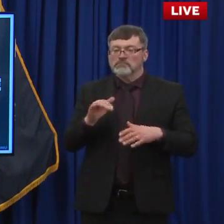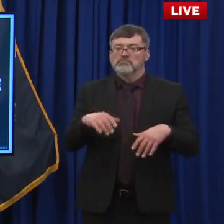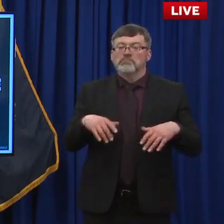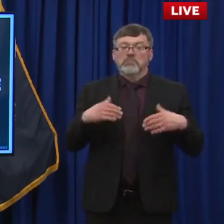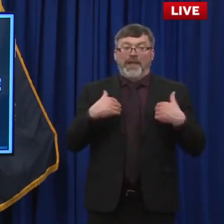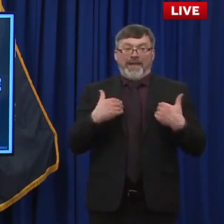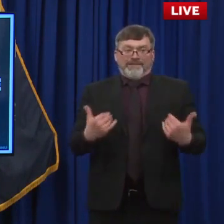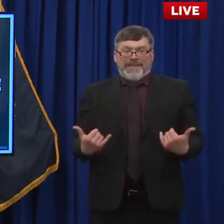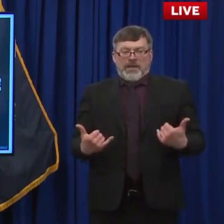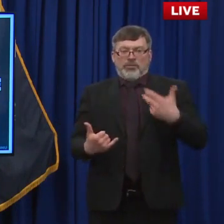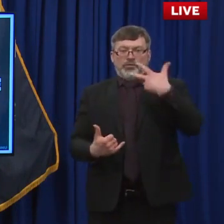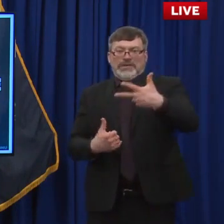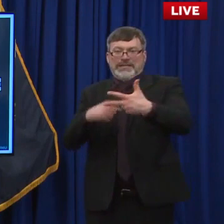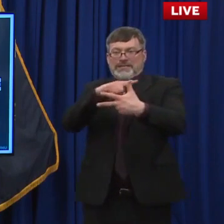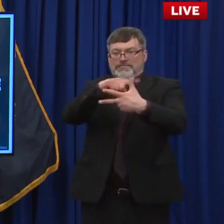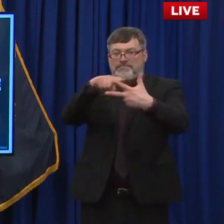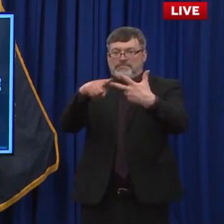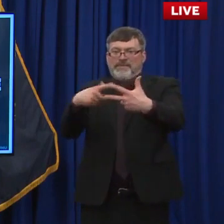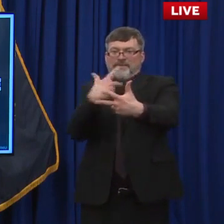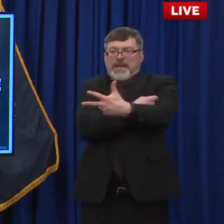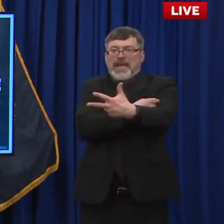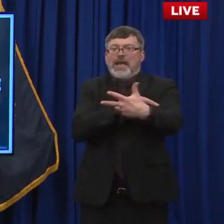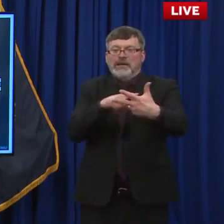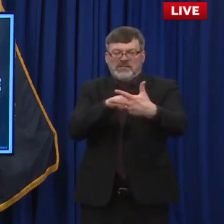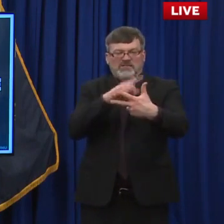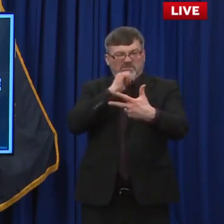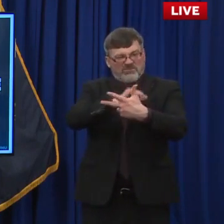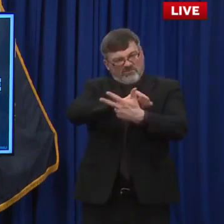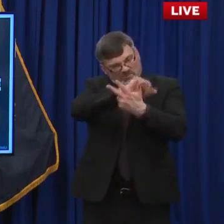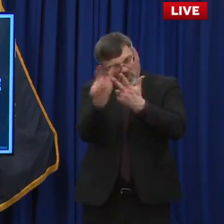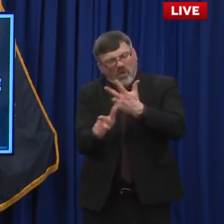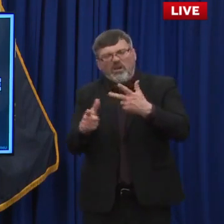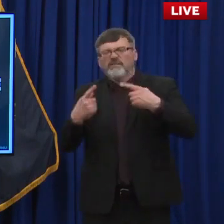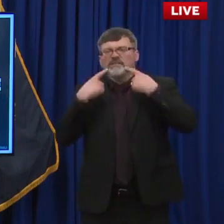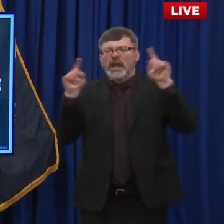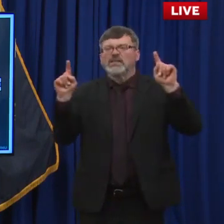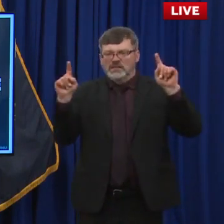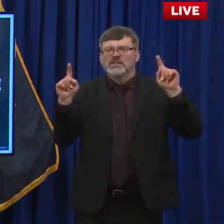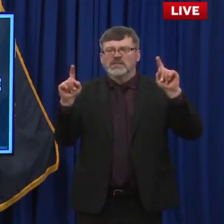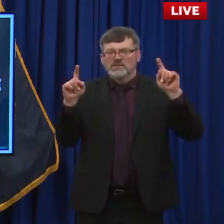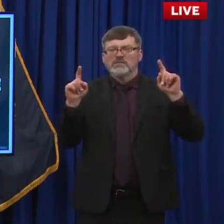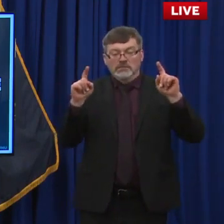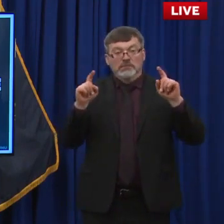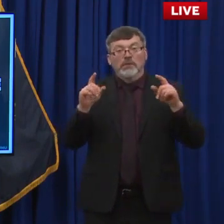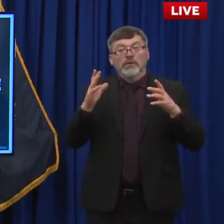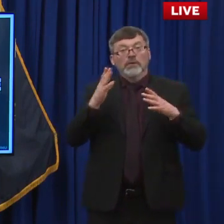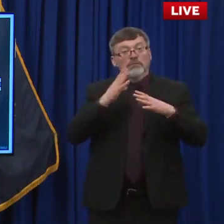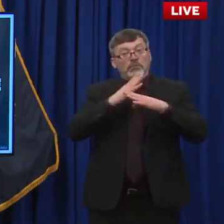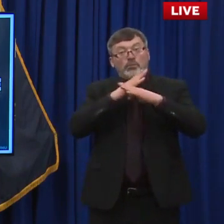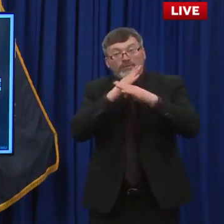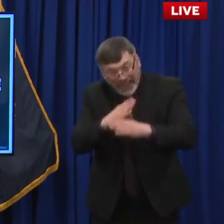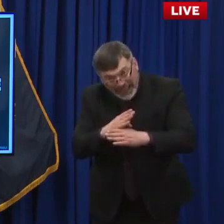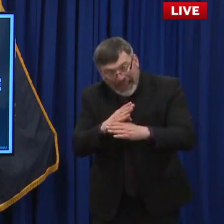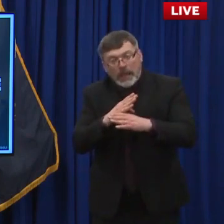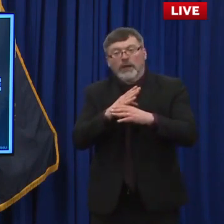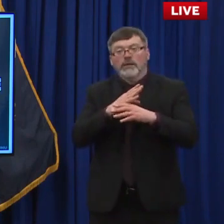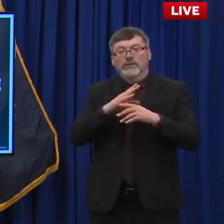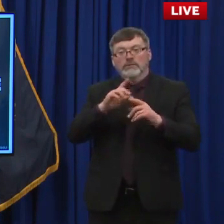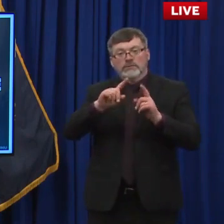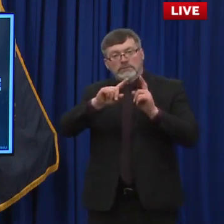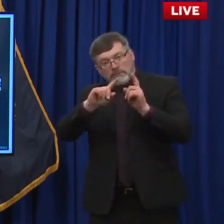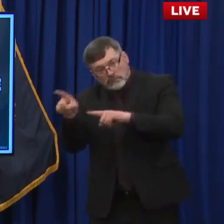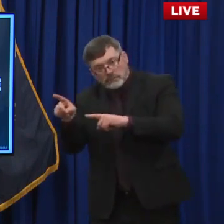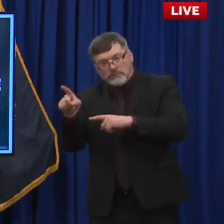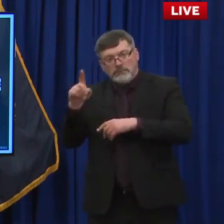these vaccines are, uh, very effective at preventing symptomatic disease, symptomatic COVID-19 and very